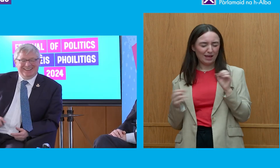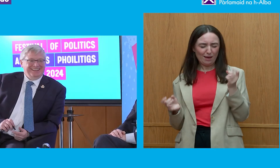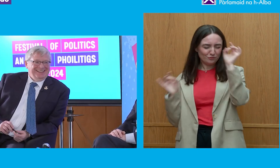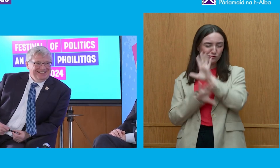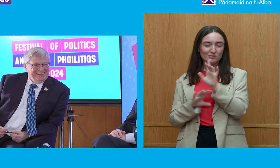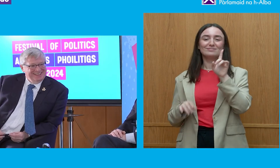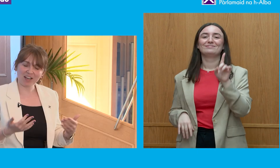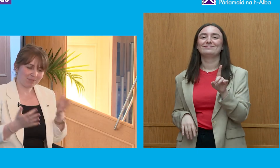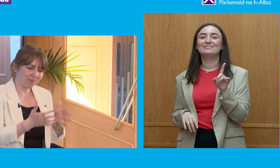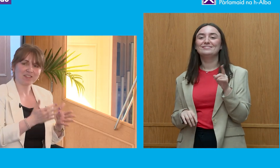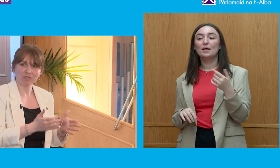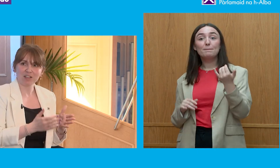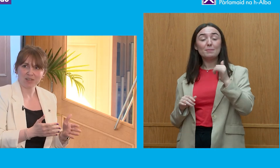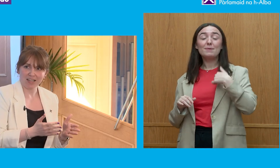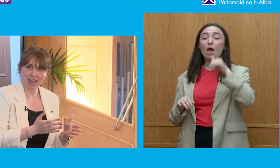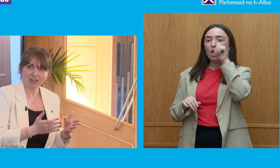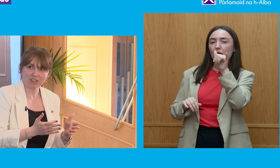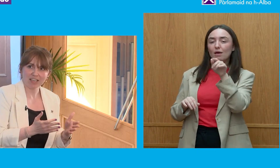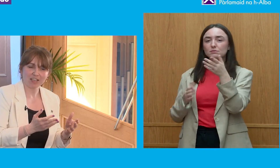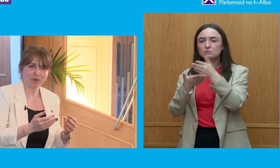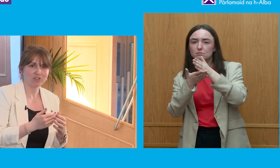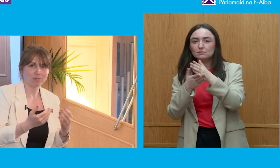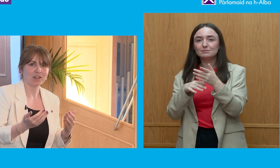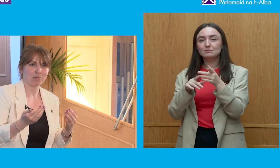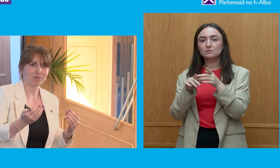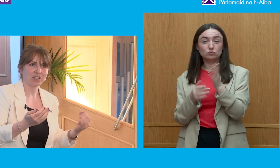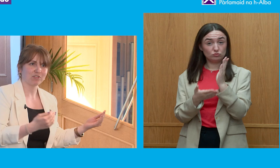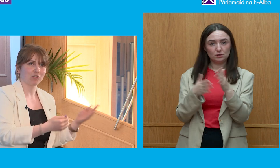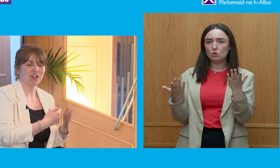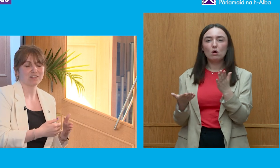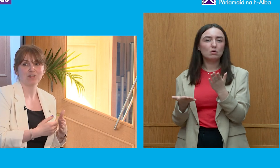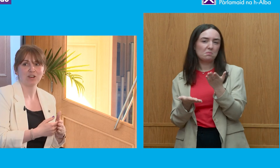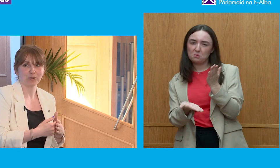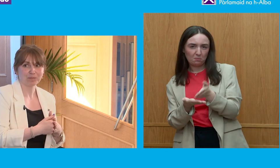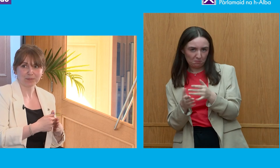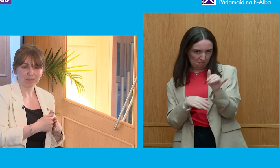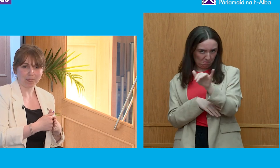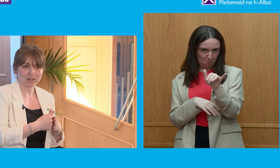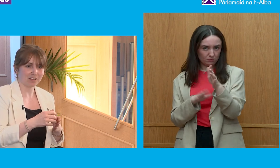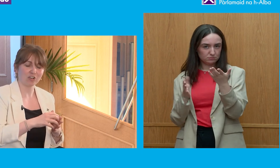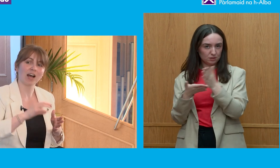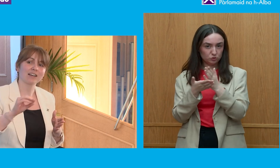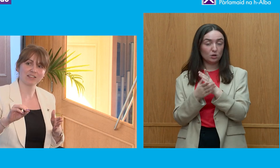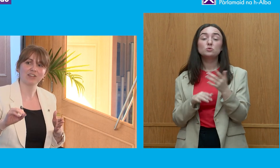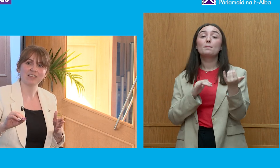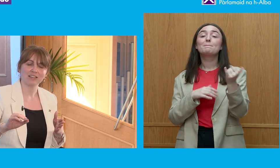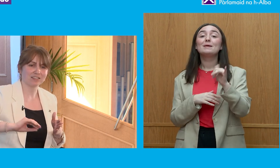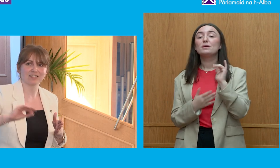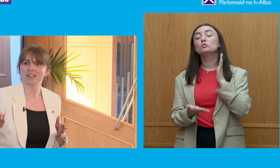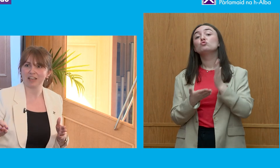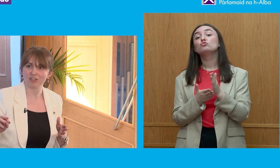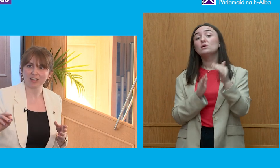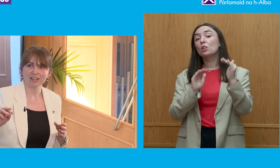So I might be sceptical, I might be somewhere in the middle, and actually it might just be that people, even though trust is really low, that they're not actively